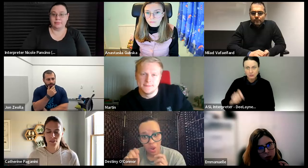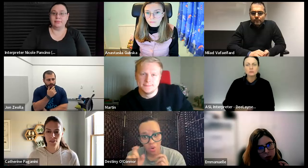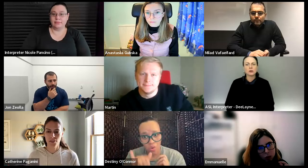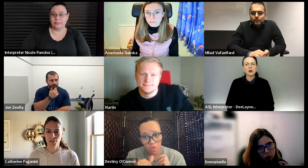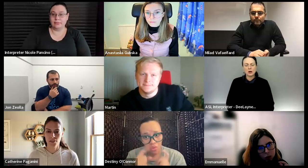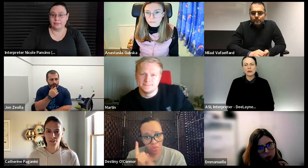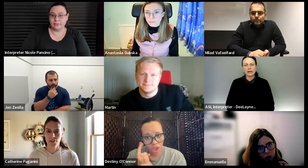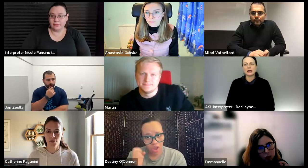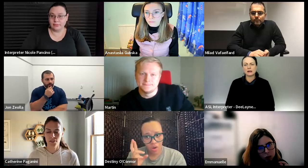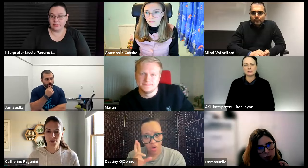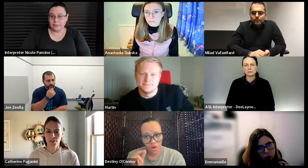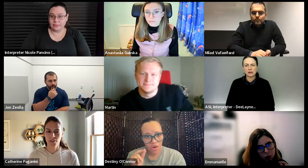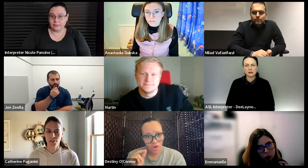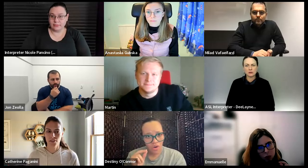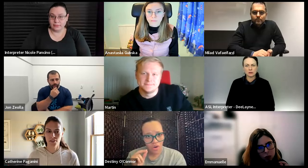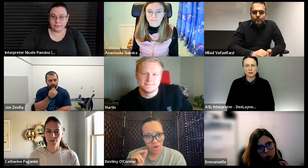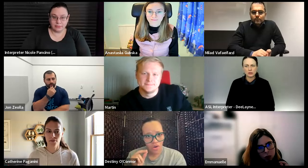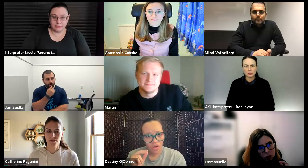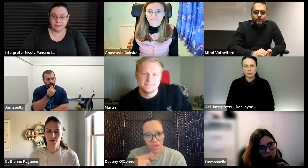that's it right okay um